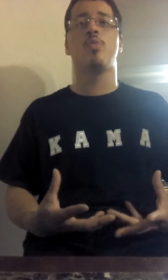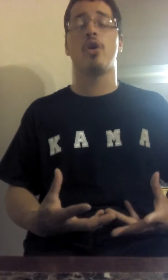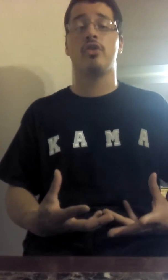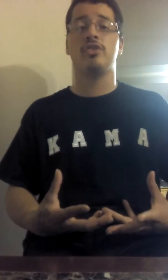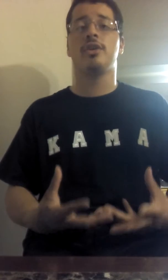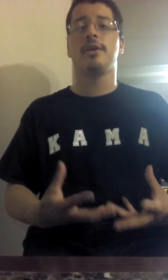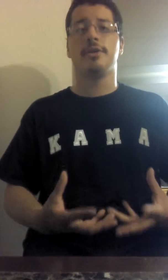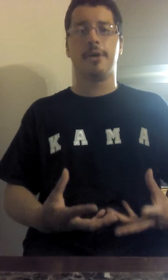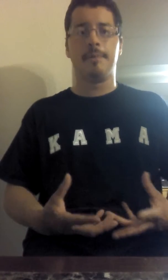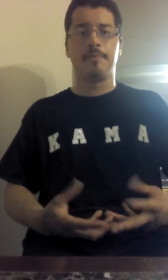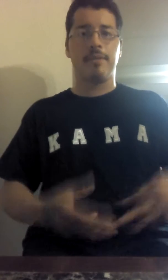works, you know?